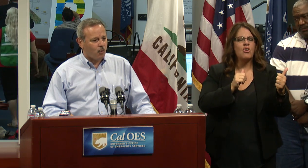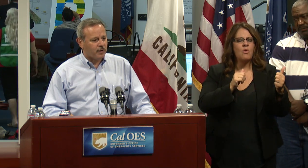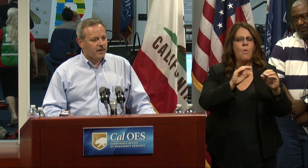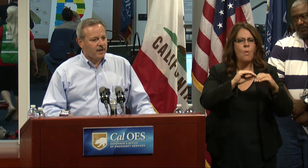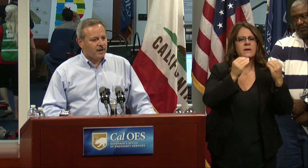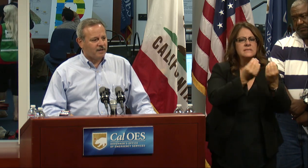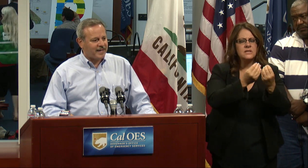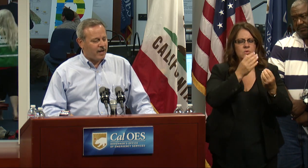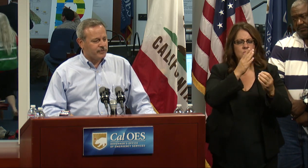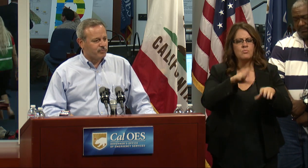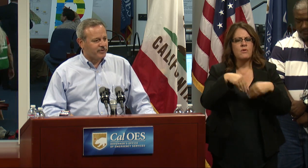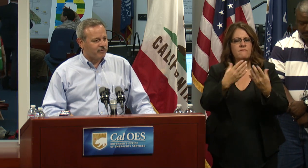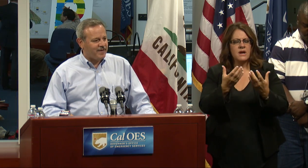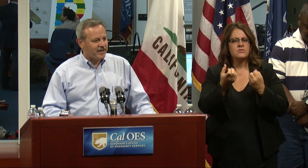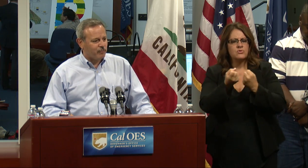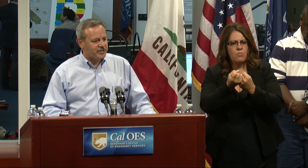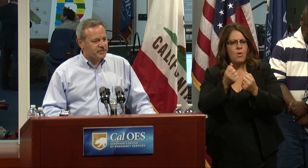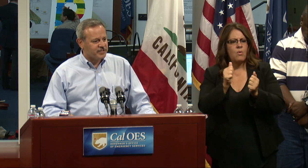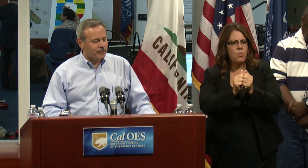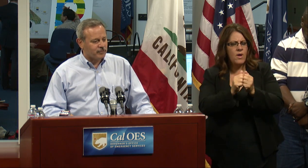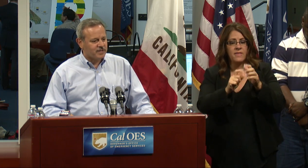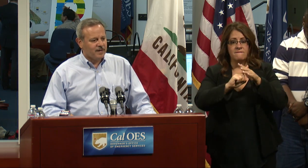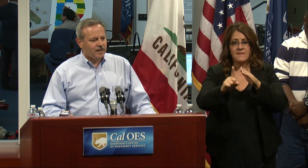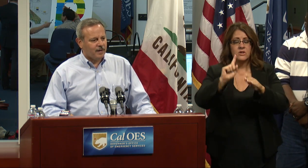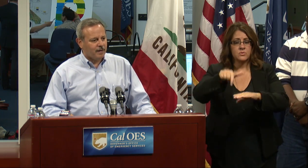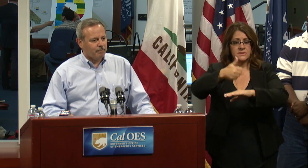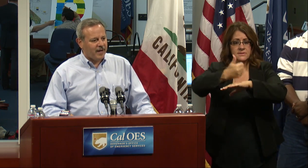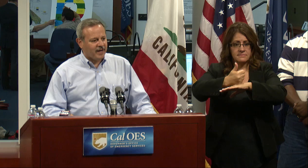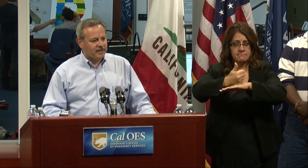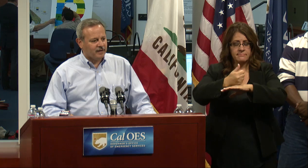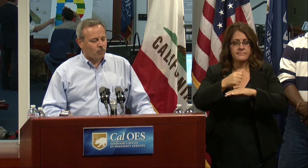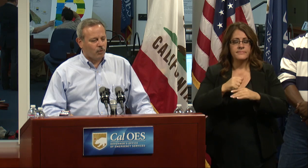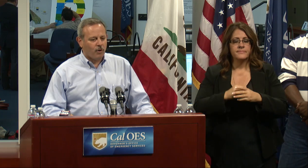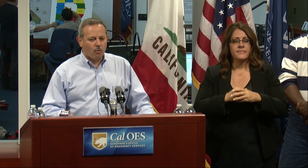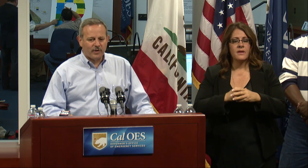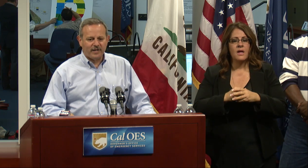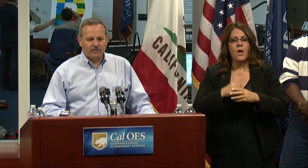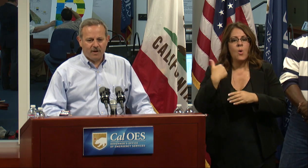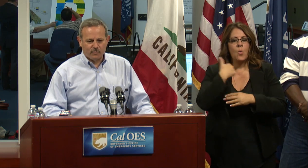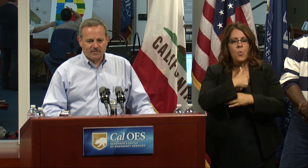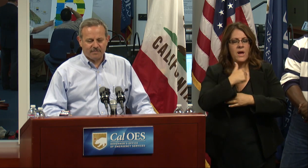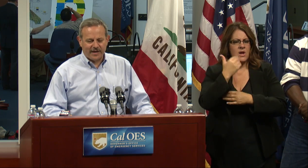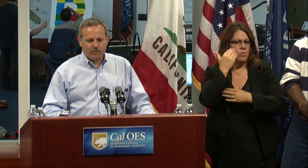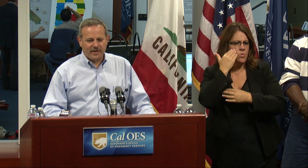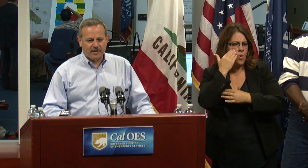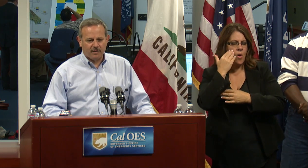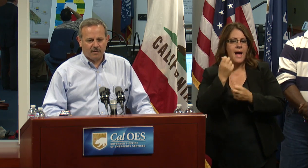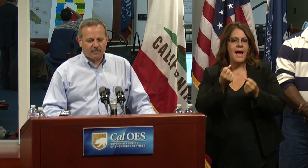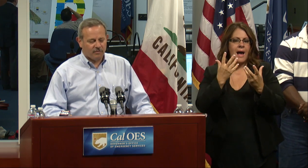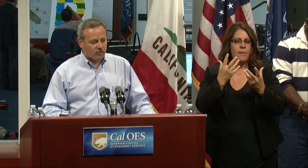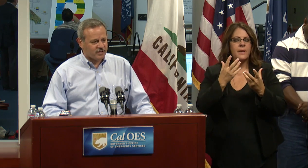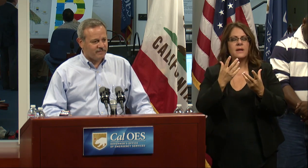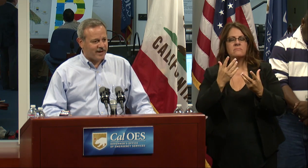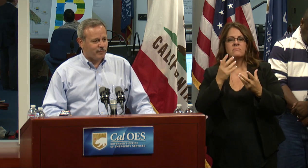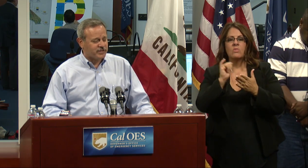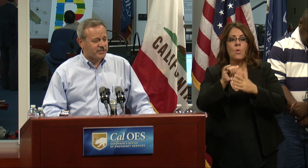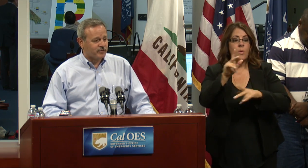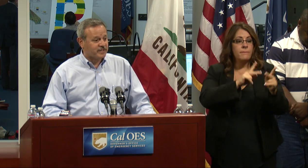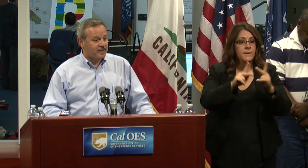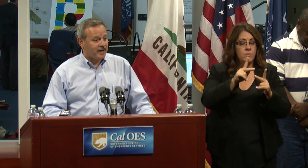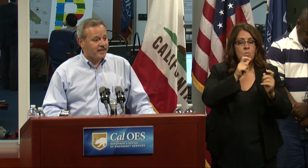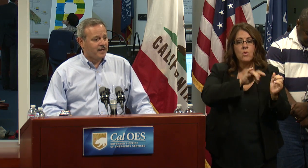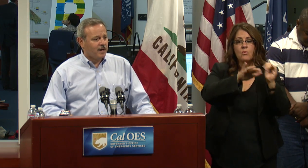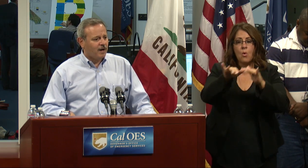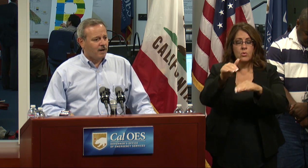to support the counties with their evacuation centers and we'll know really the numbers of those in the evacuation